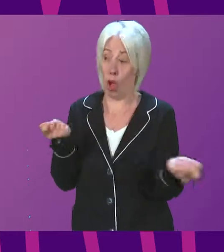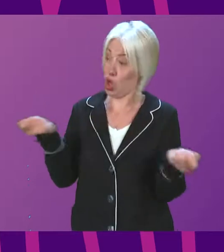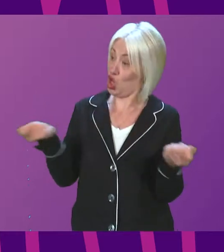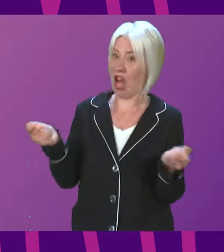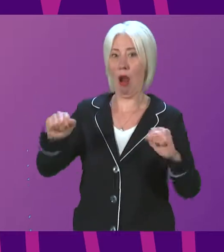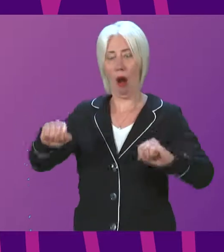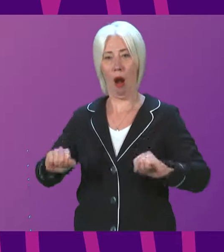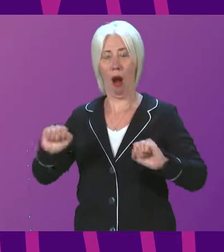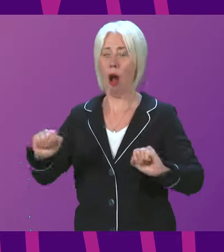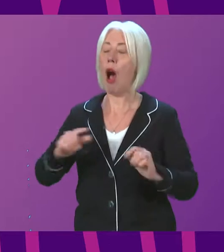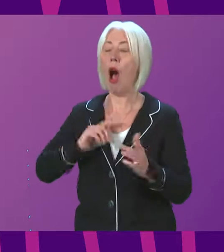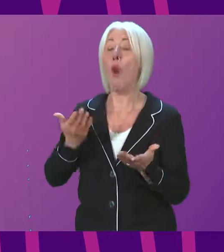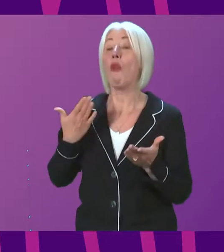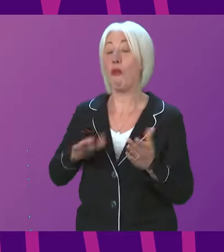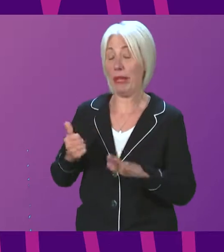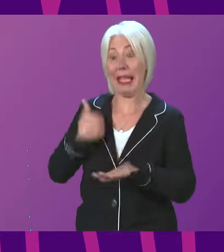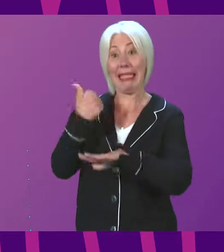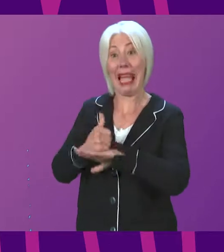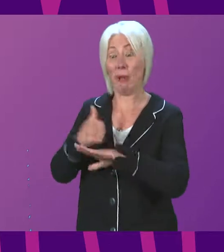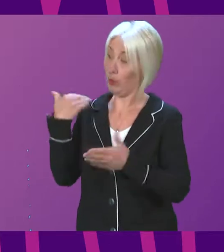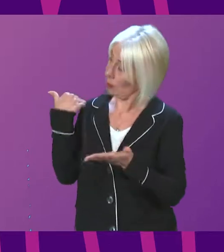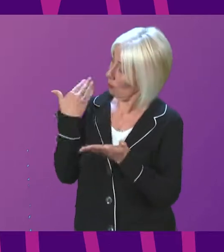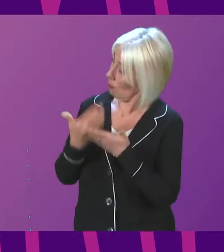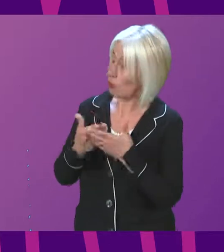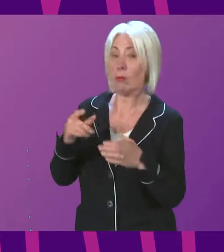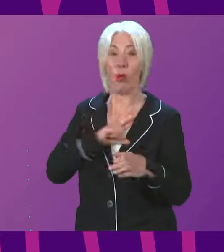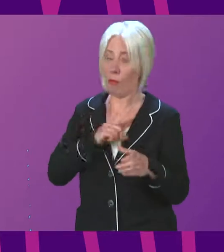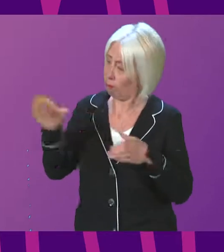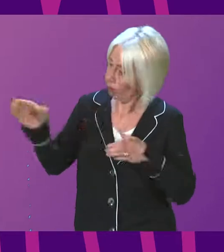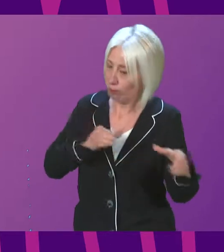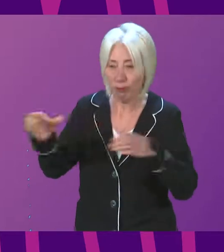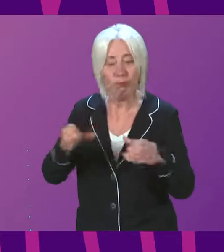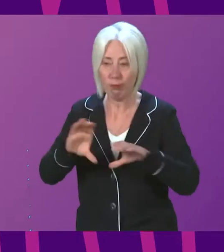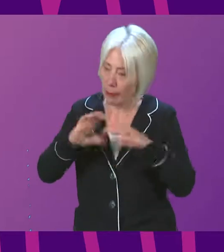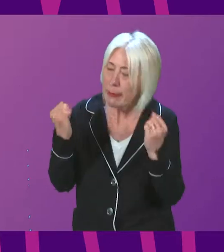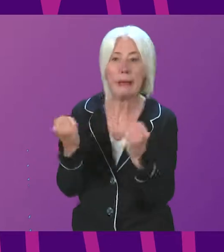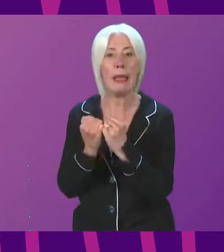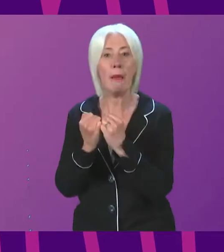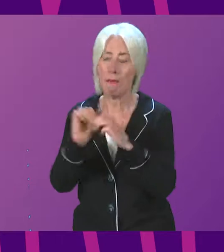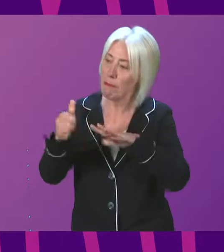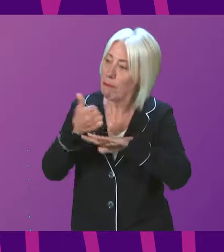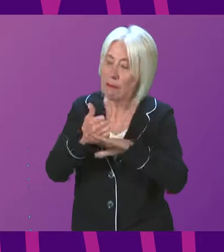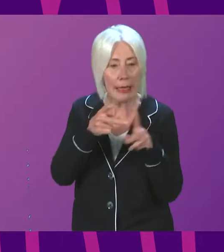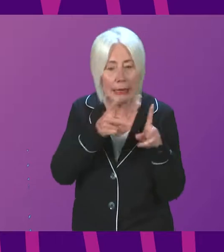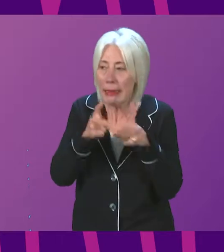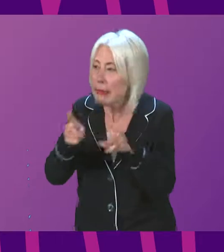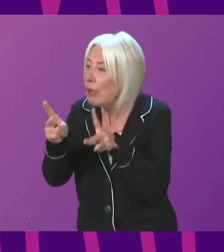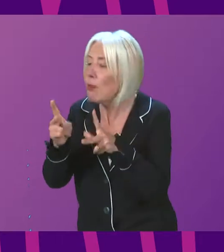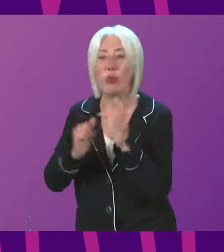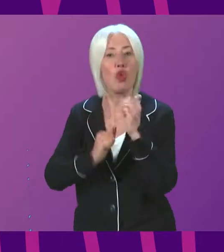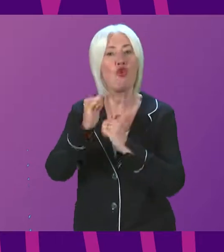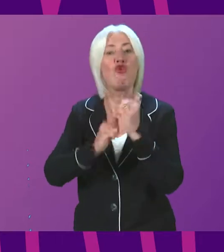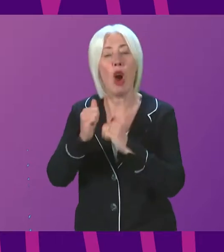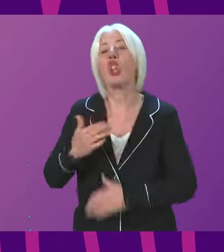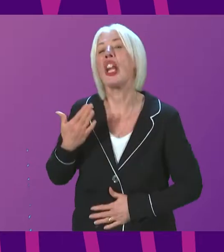in an establishment phase. This has involved the Inquiry recruiting to build its team and putting in place the systems and infrastructure necessary